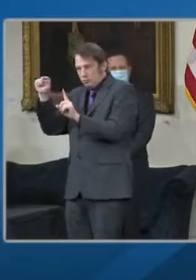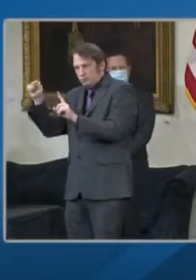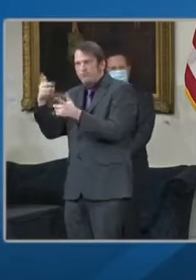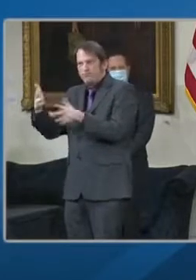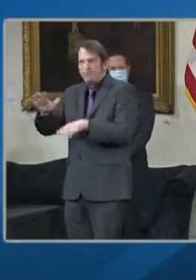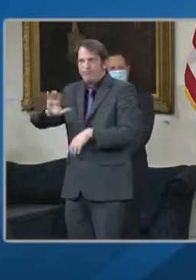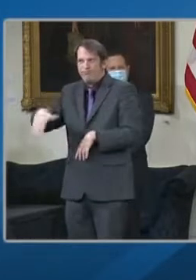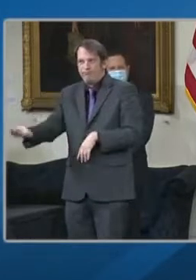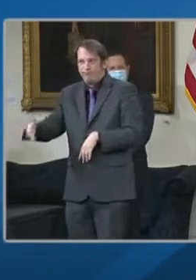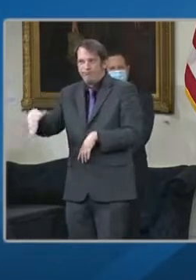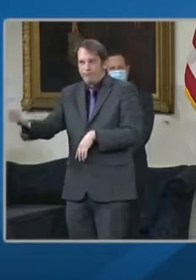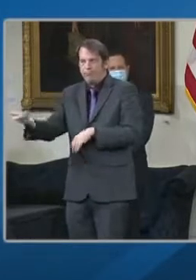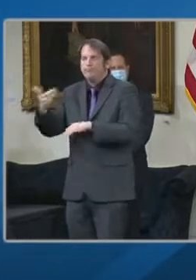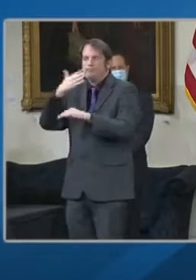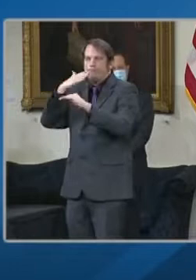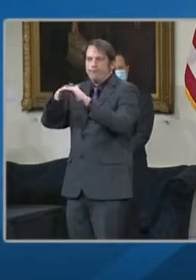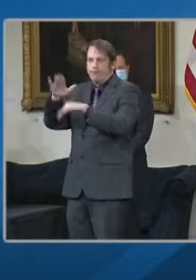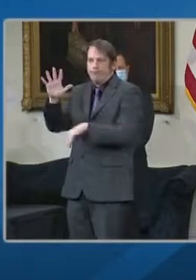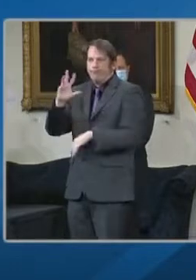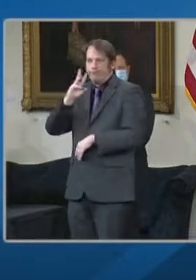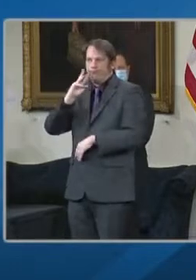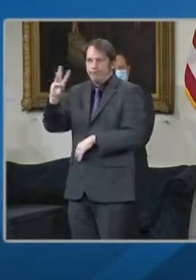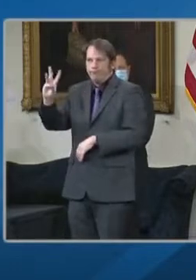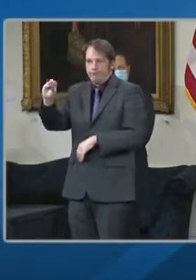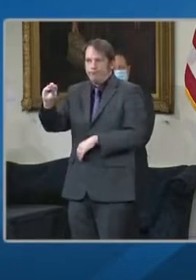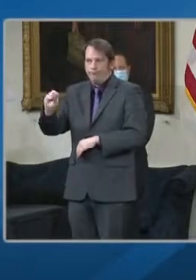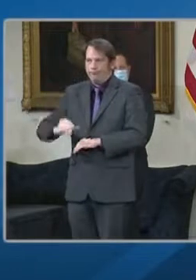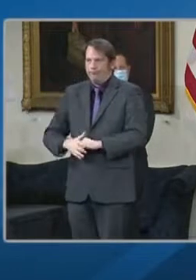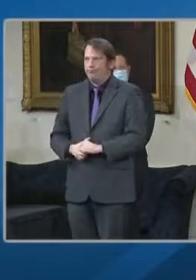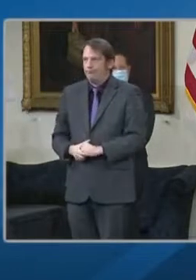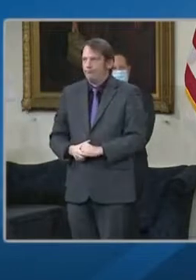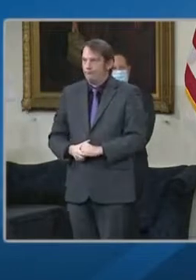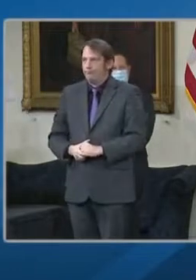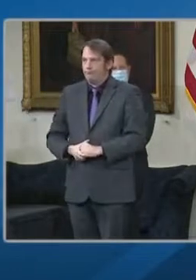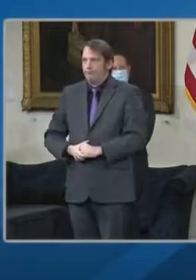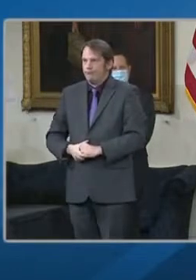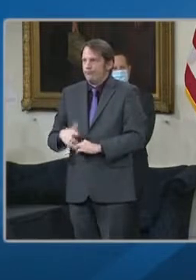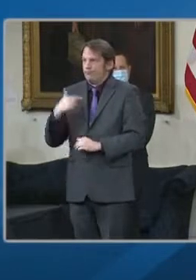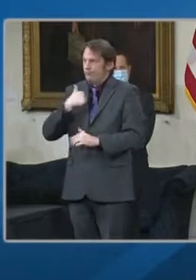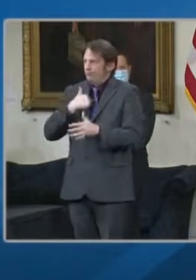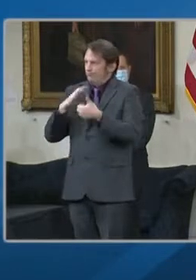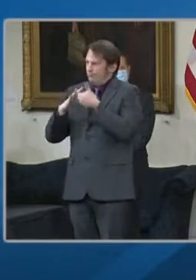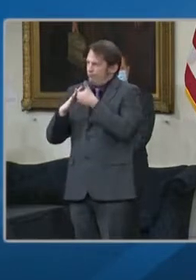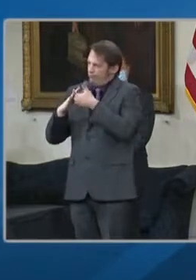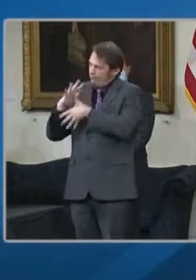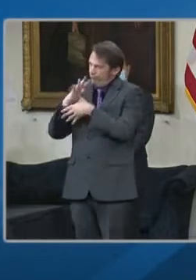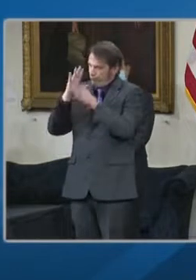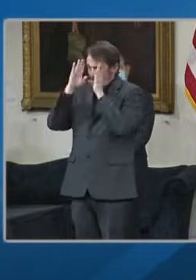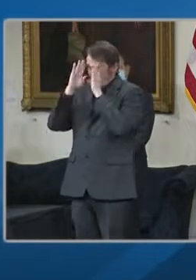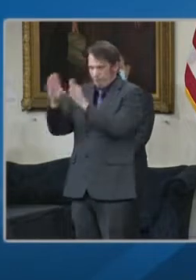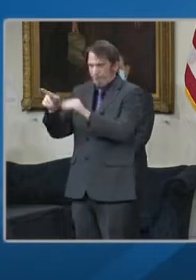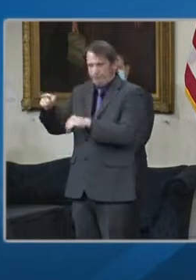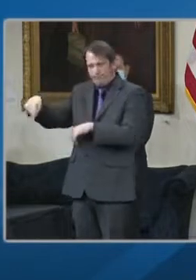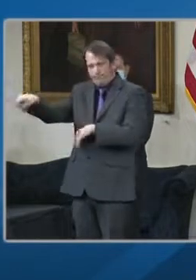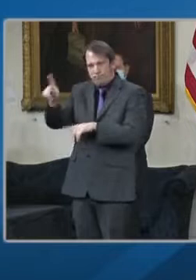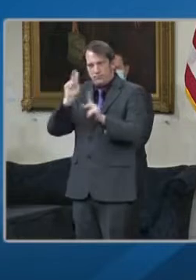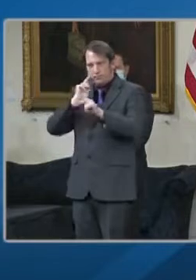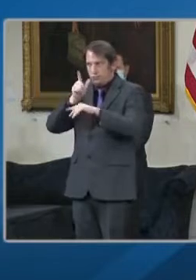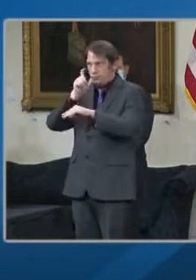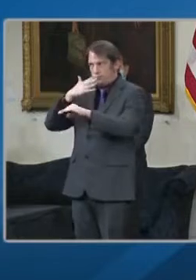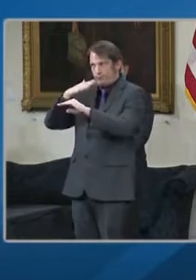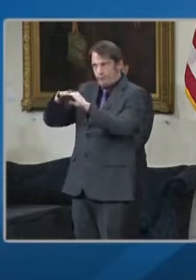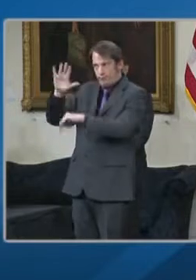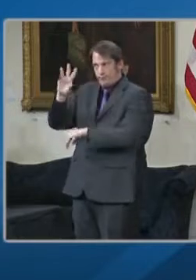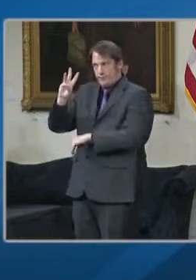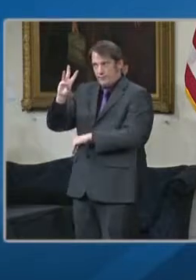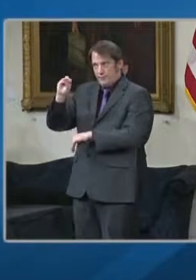By prioritizing this age group, we will take a huge leap forward in the effort to protect our most vulnerable citizens from